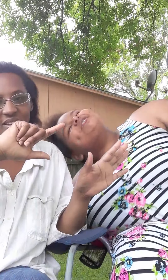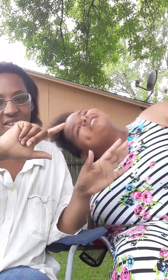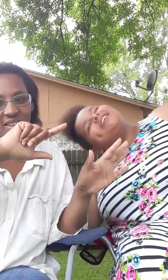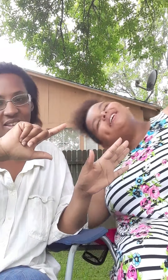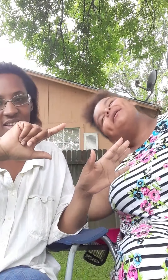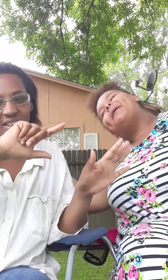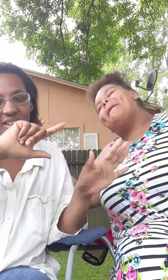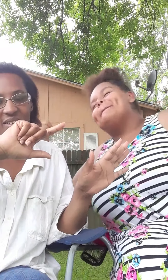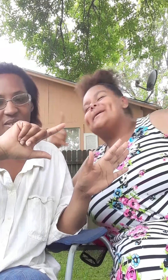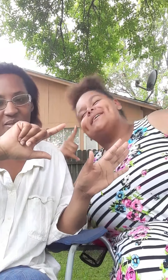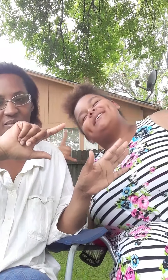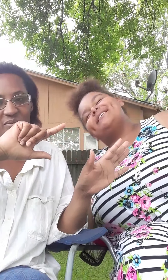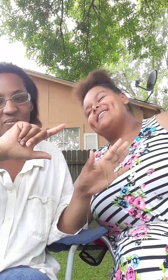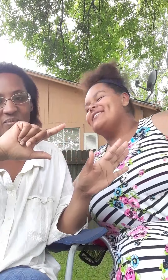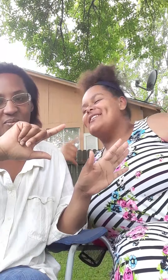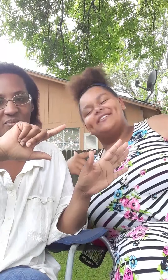need my love.